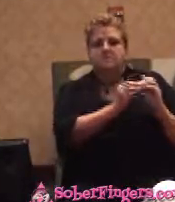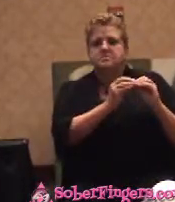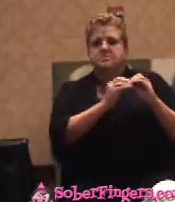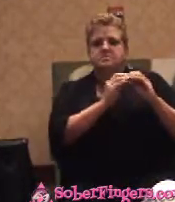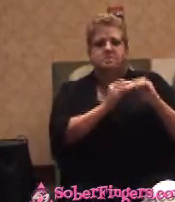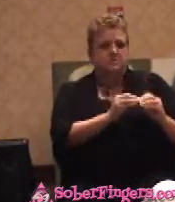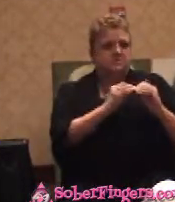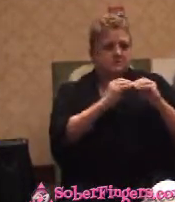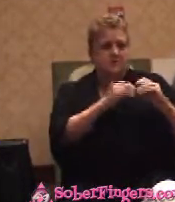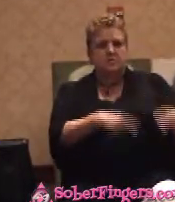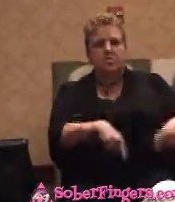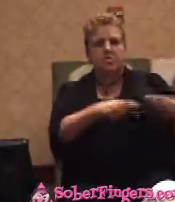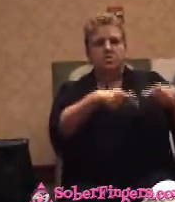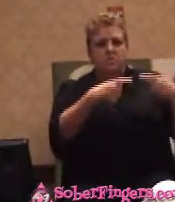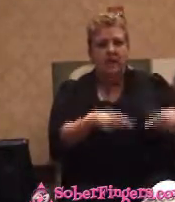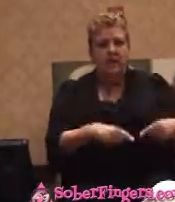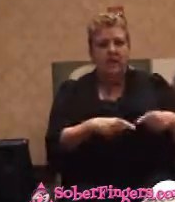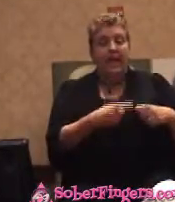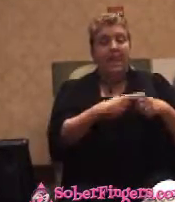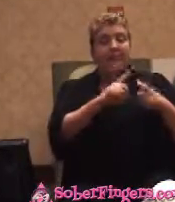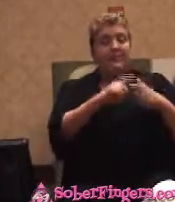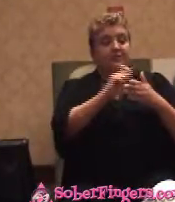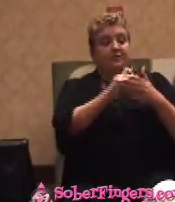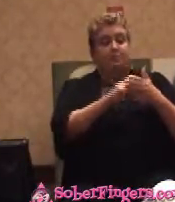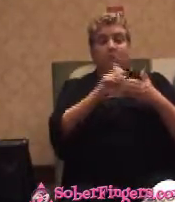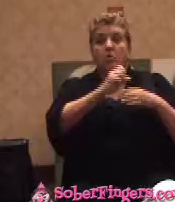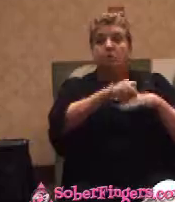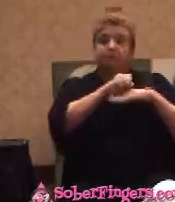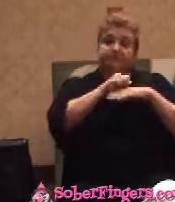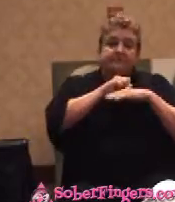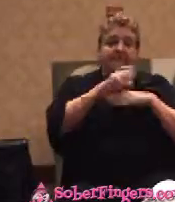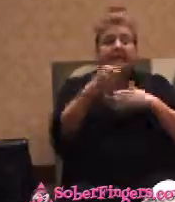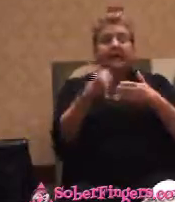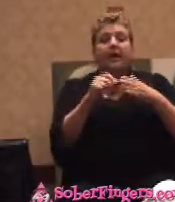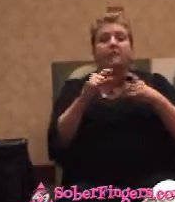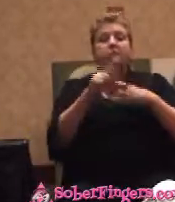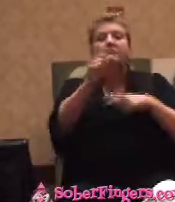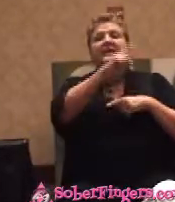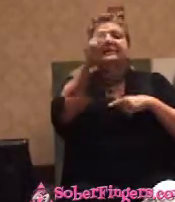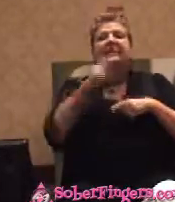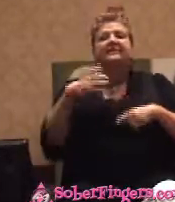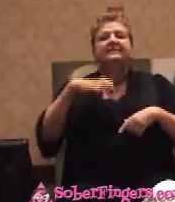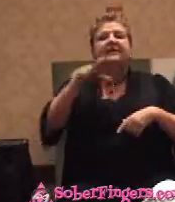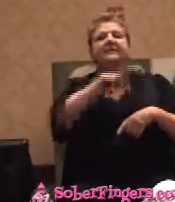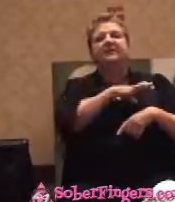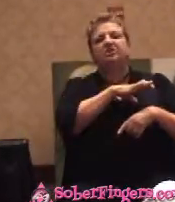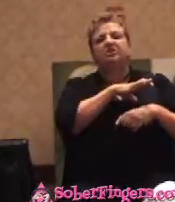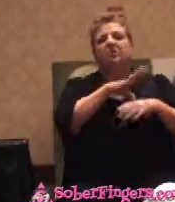wrote off to the Texas Commission on Alcoholism. Or alcohol, or whatever the hell it is called. And she